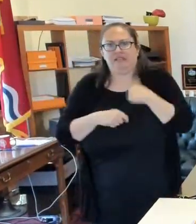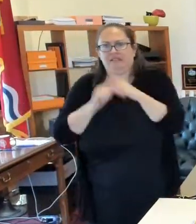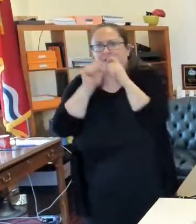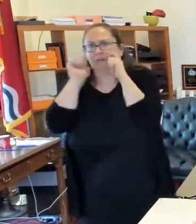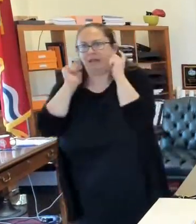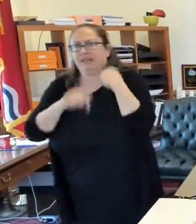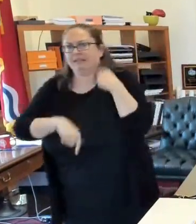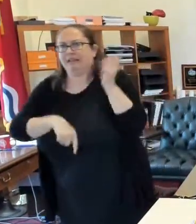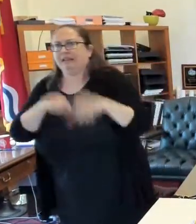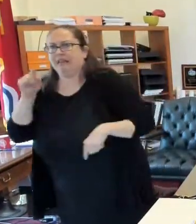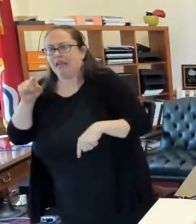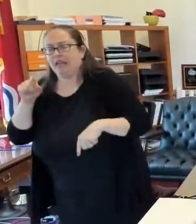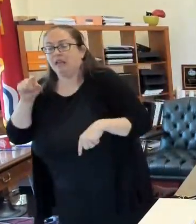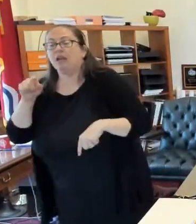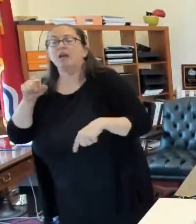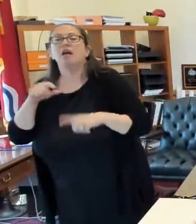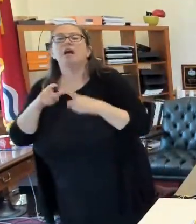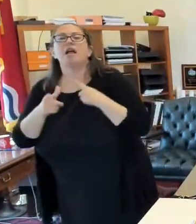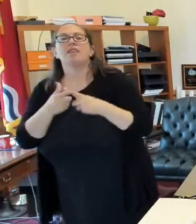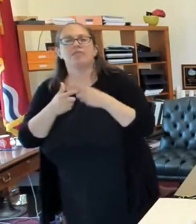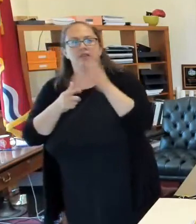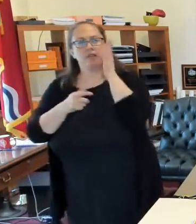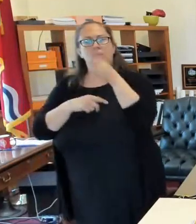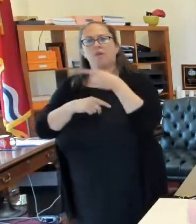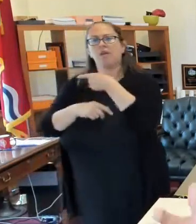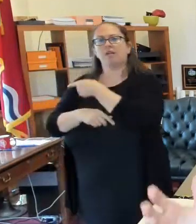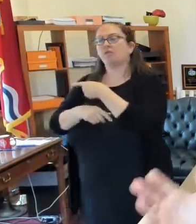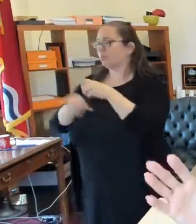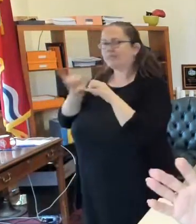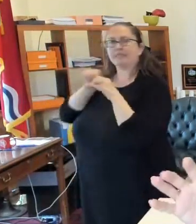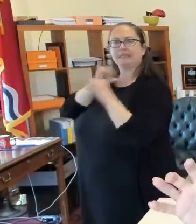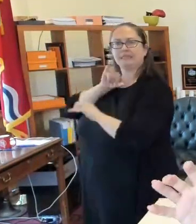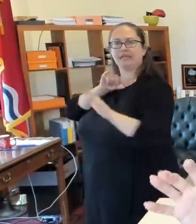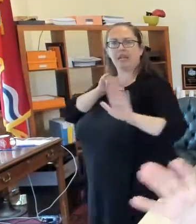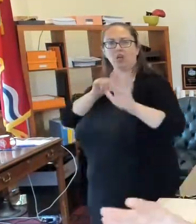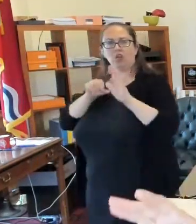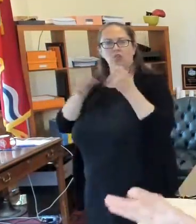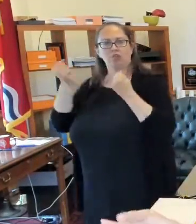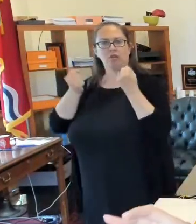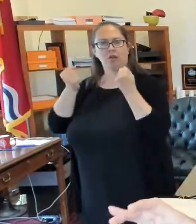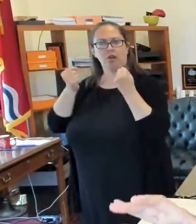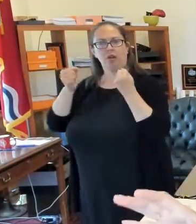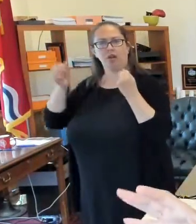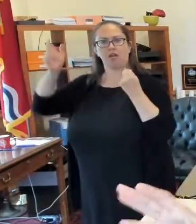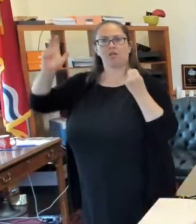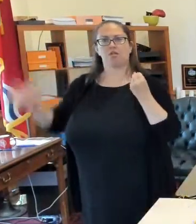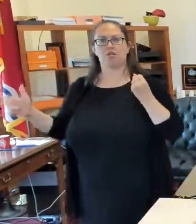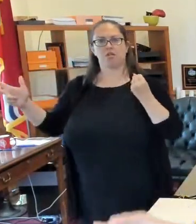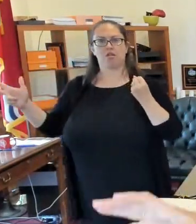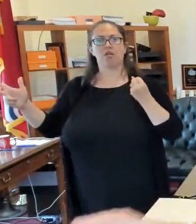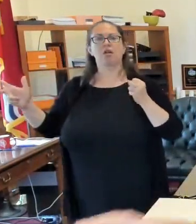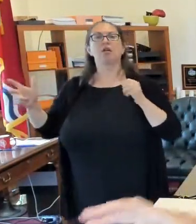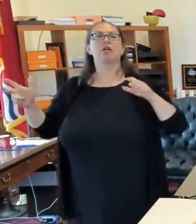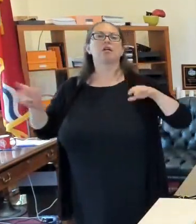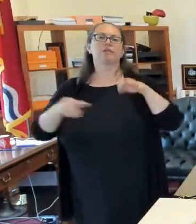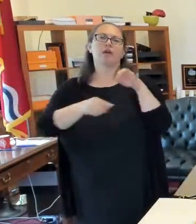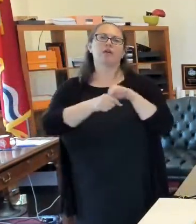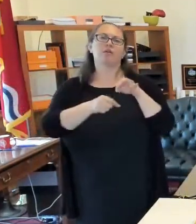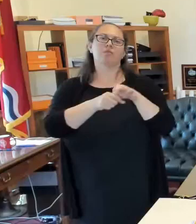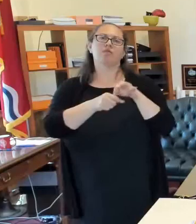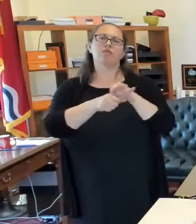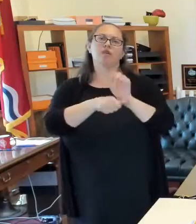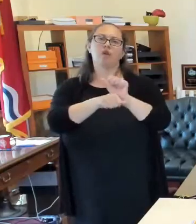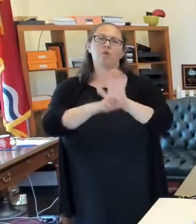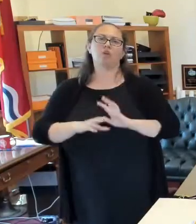you will be voted at your car. They call it car side voting or something. So, so, election, uh, poll workers can come